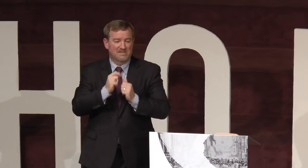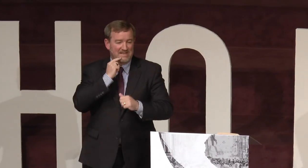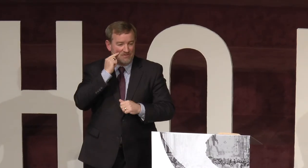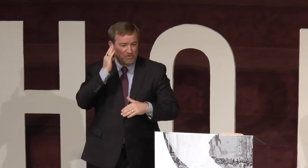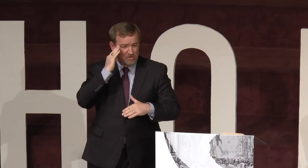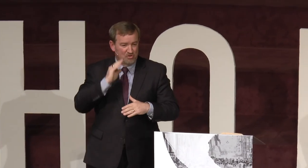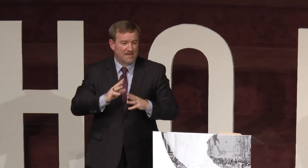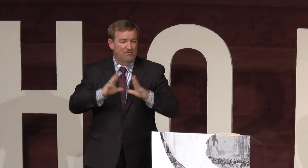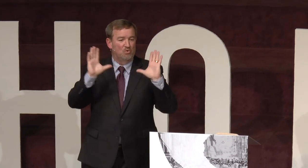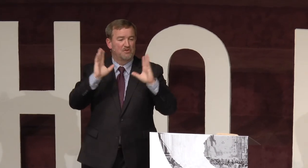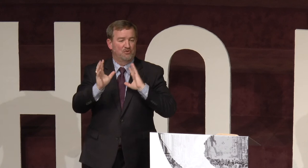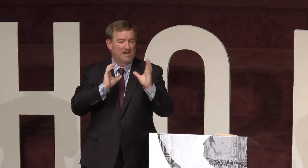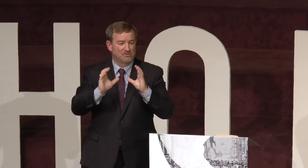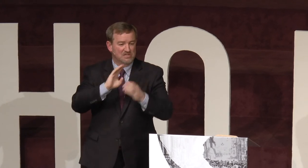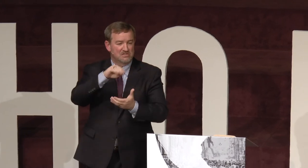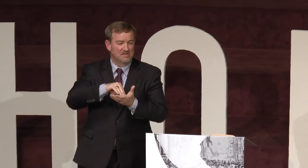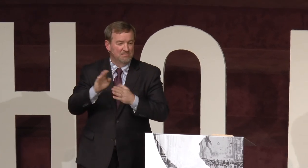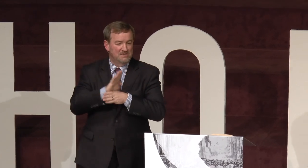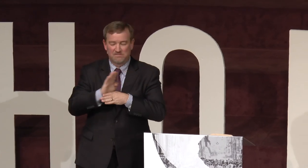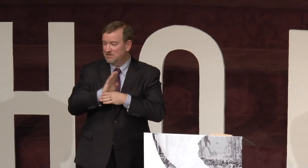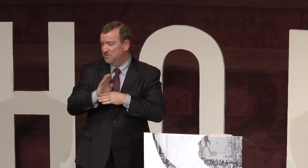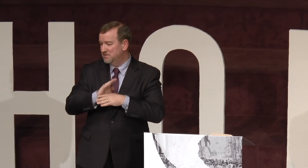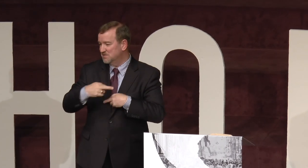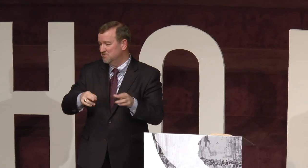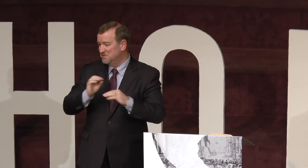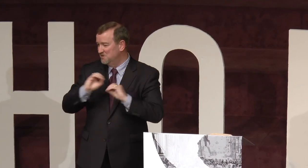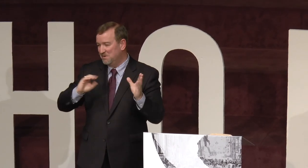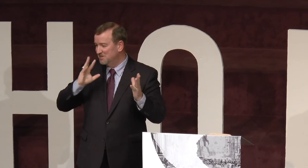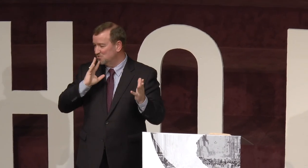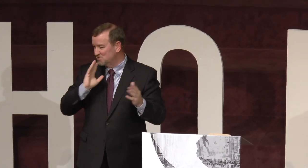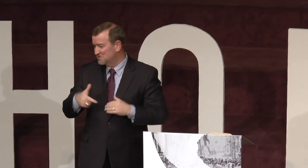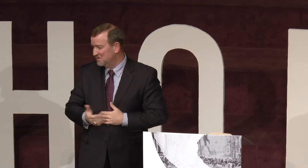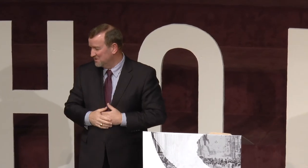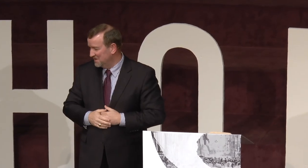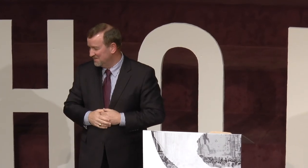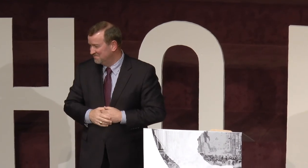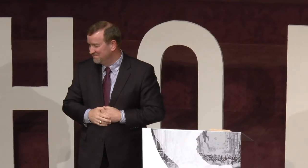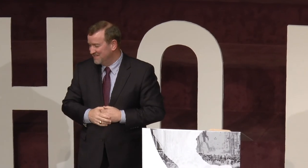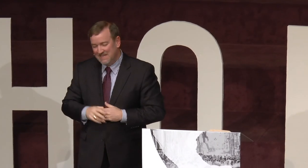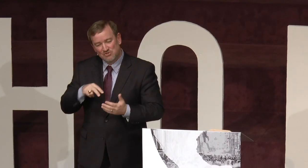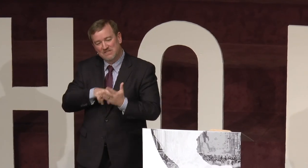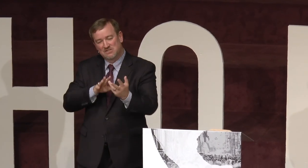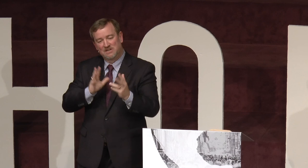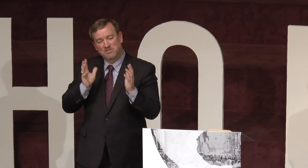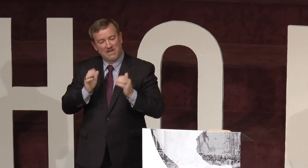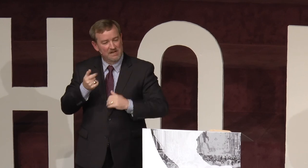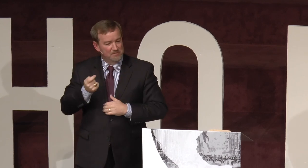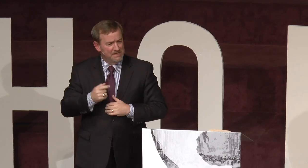the deaf, you know you can have a wonderful conversation in the middle of a busy room, and nobody knows what you're talking about. So I stood there, and we chatted a little bit. And